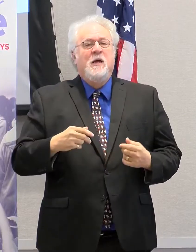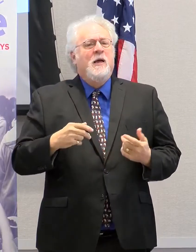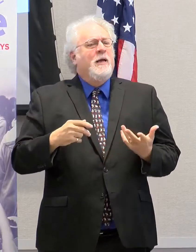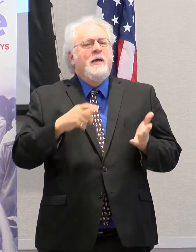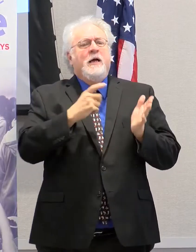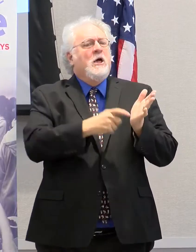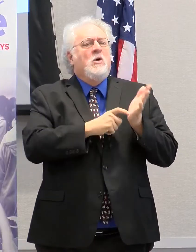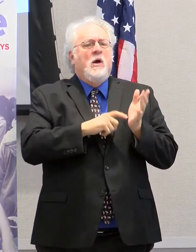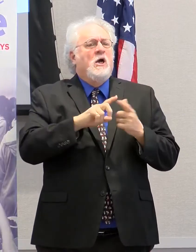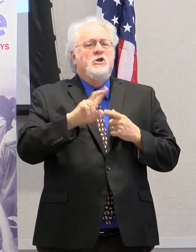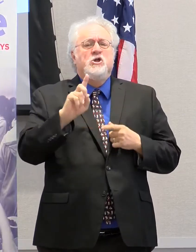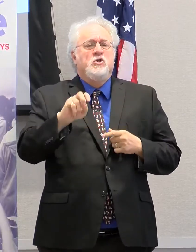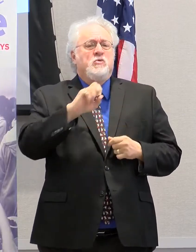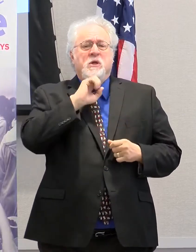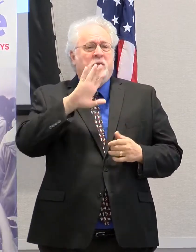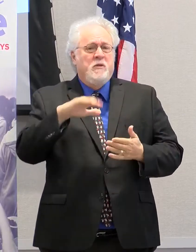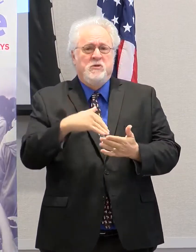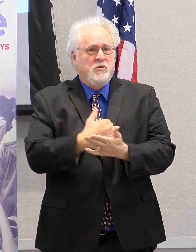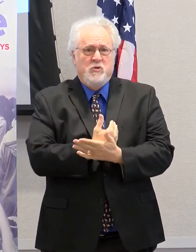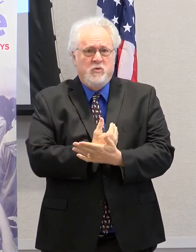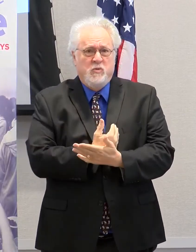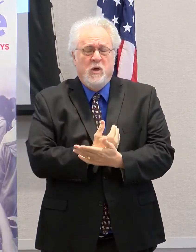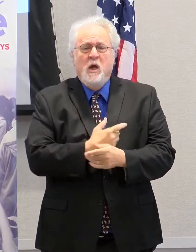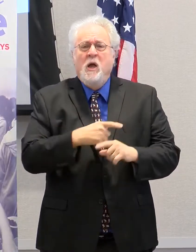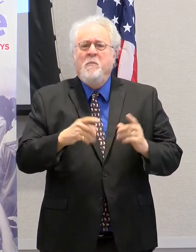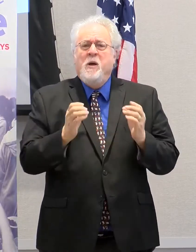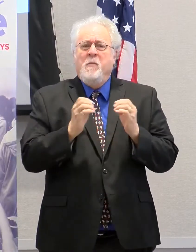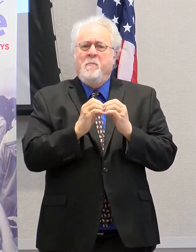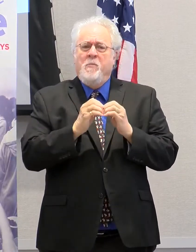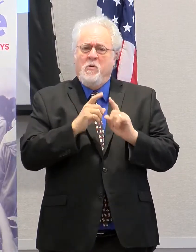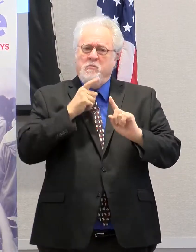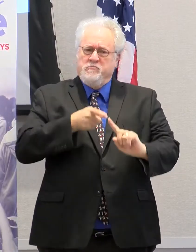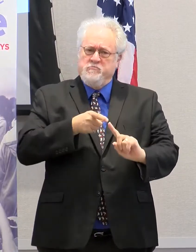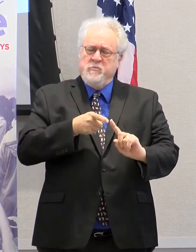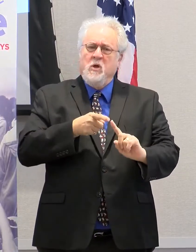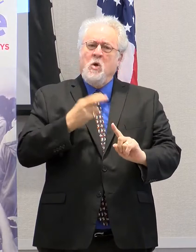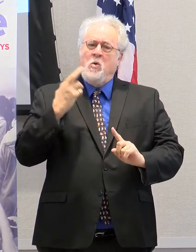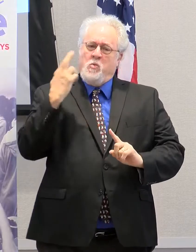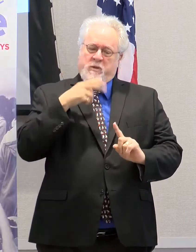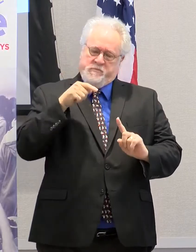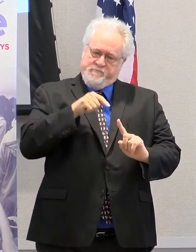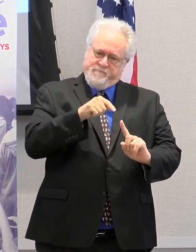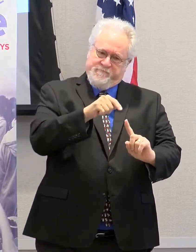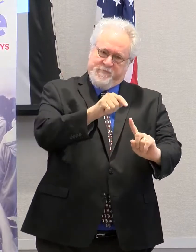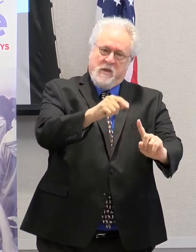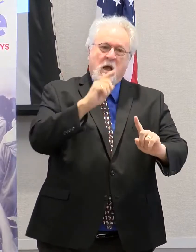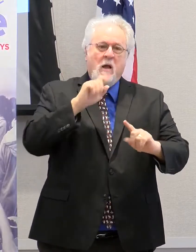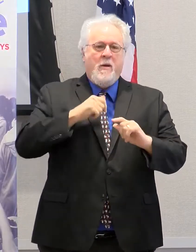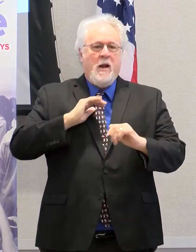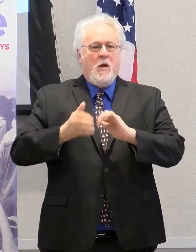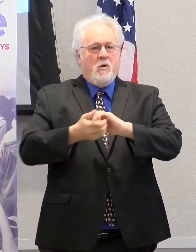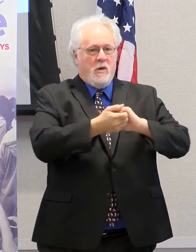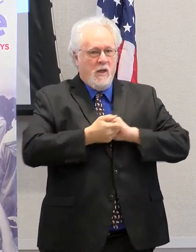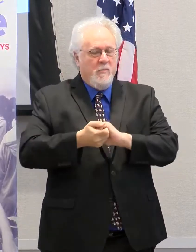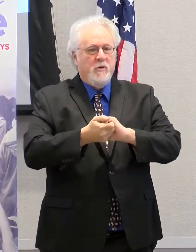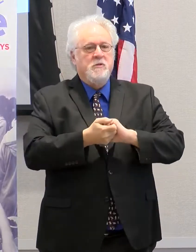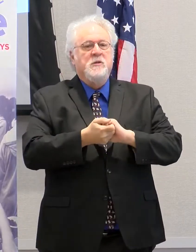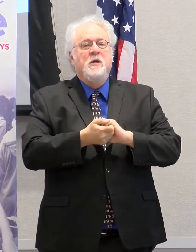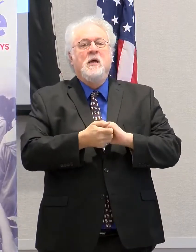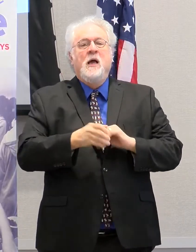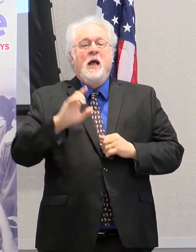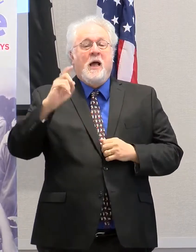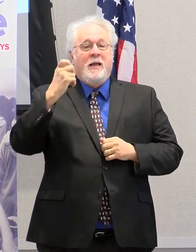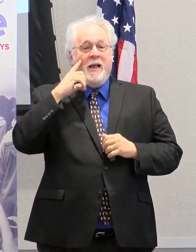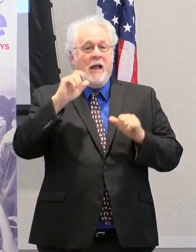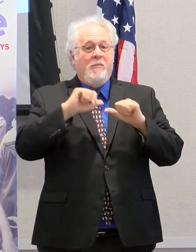didn't require us to do anything new, but to be more intentional about our collaboration and our partnership. It is the Capital